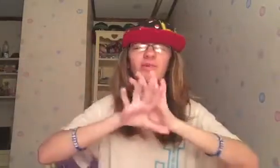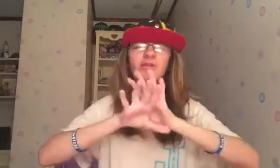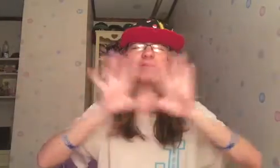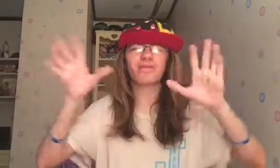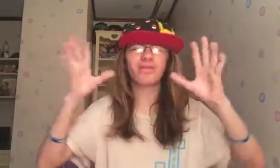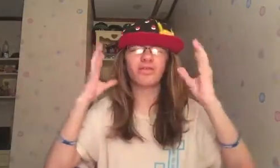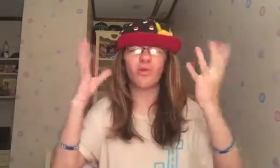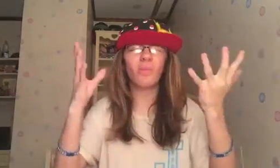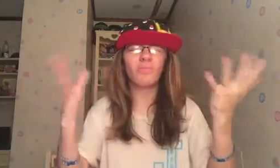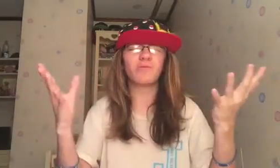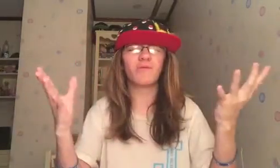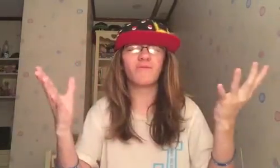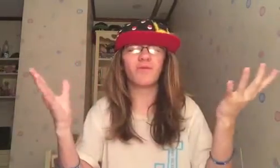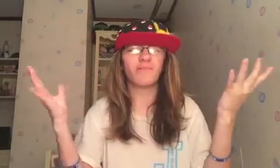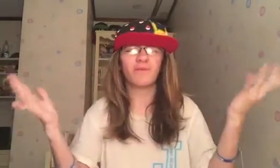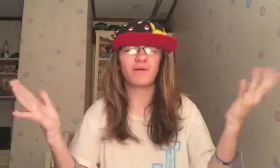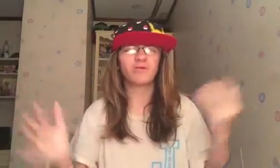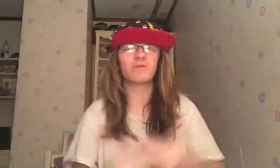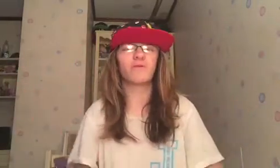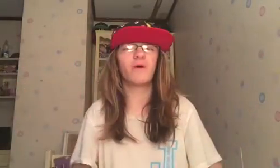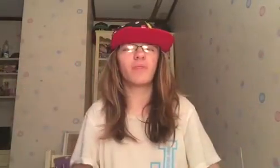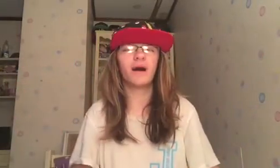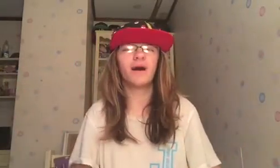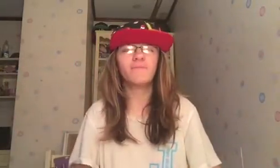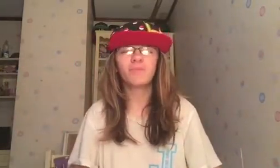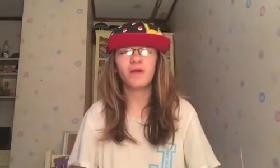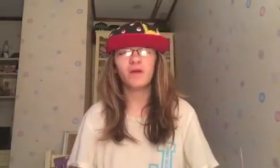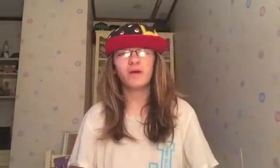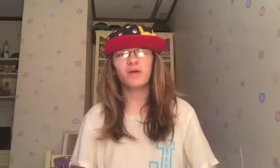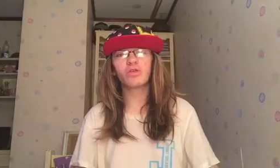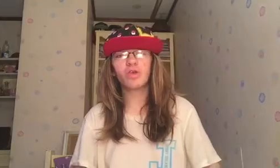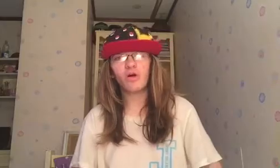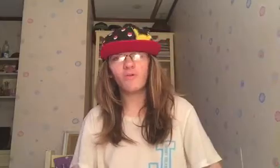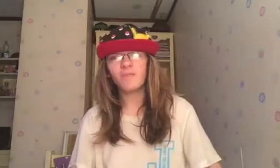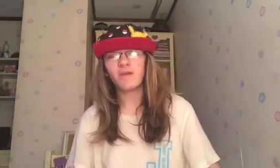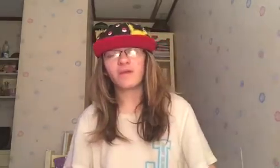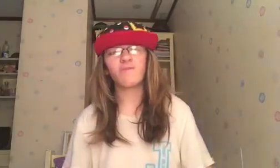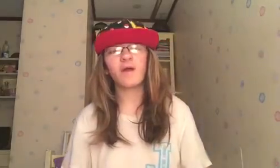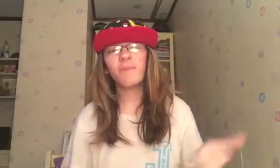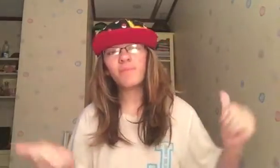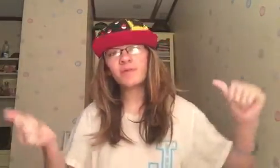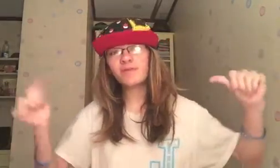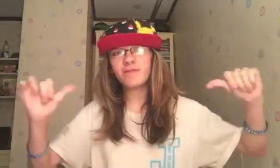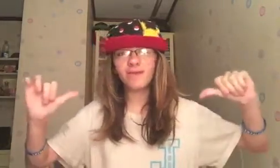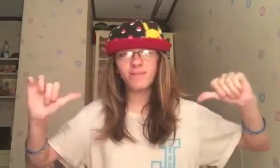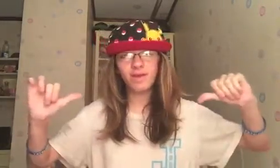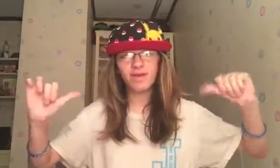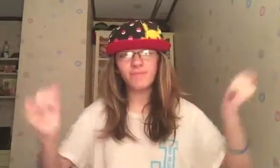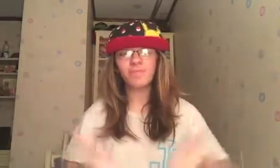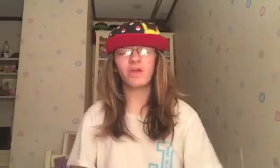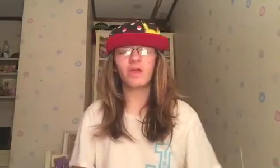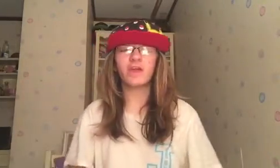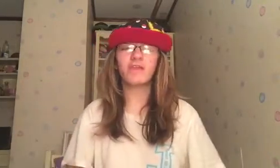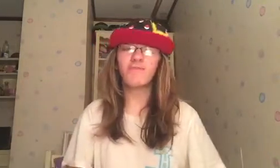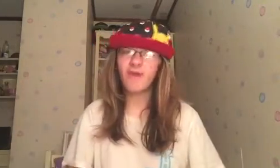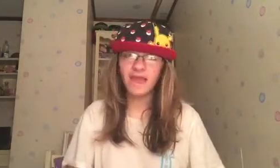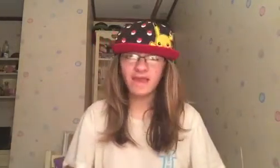looks so beautiful in pictures and what not. So, if you happen to see me in Vegas.